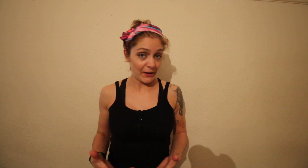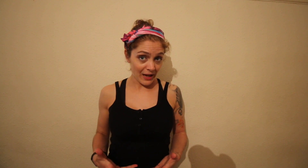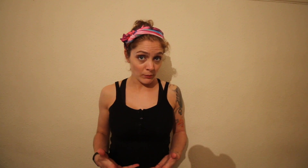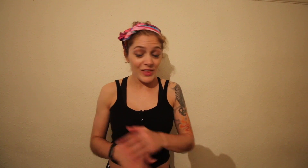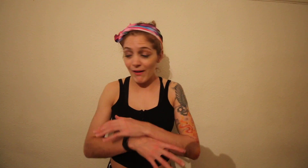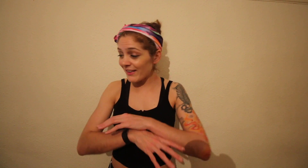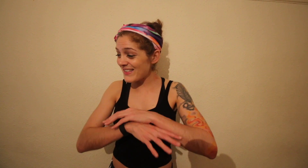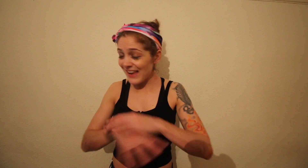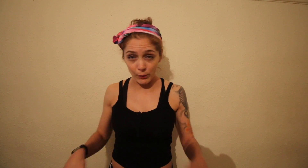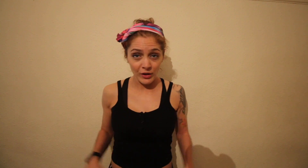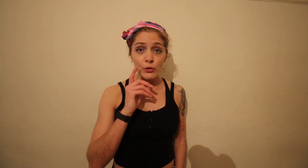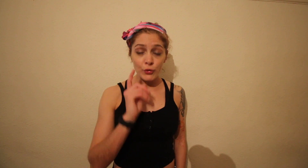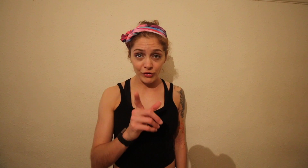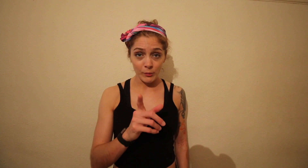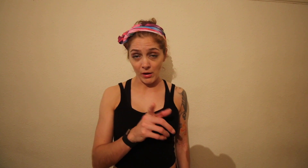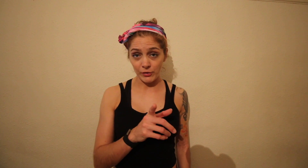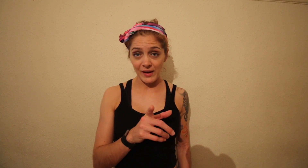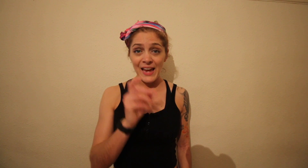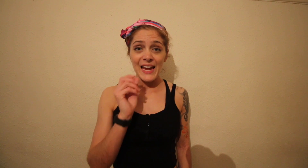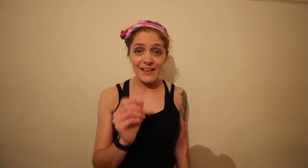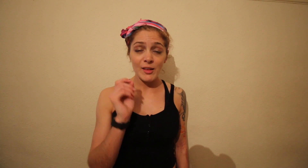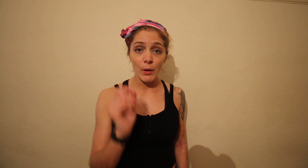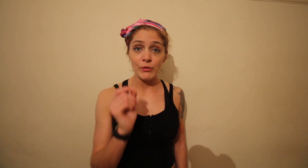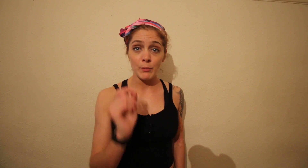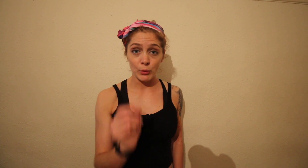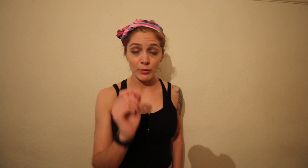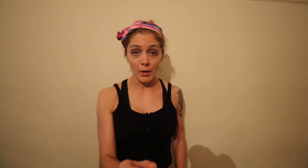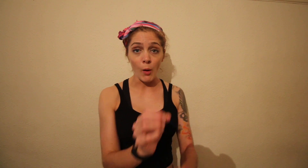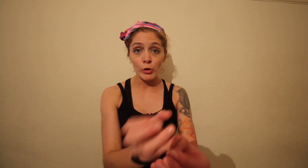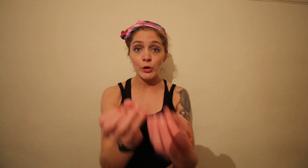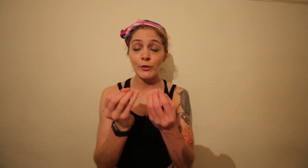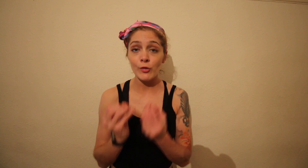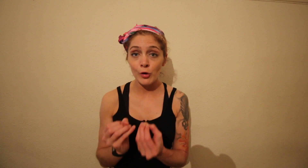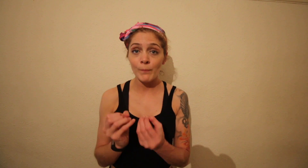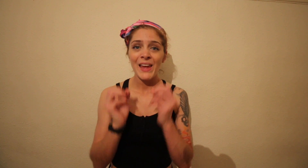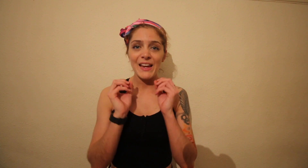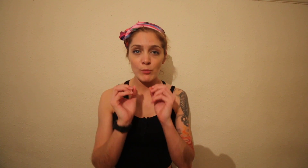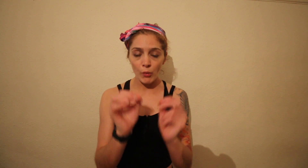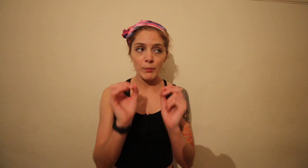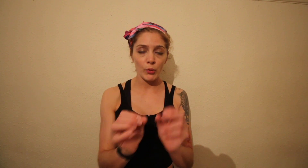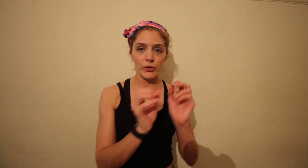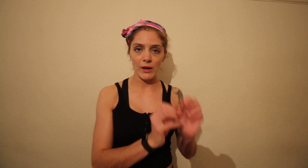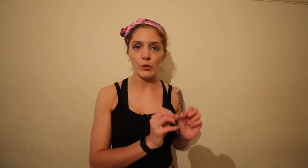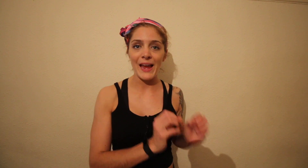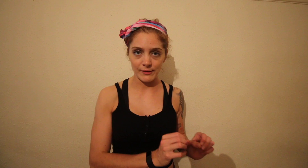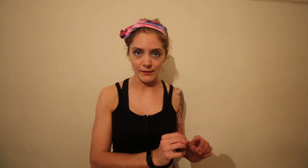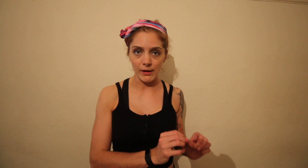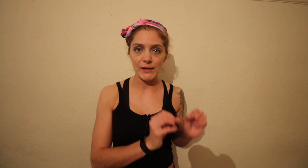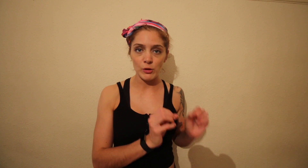have now. Without a doubt the nutrition part of it is the most important part. What you consume is more important than your exercise if you